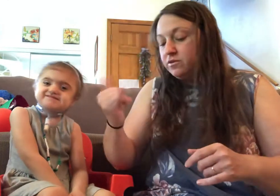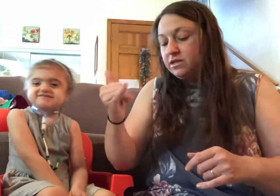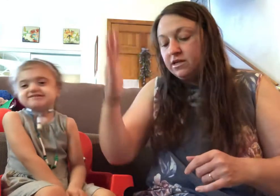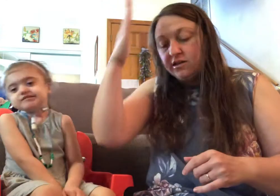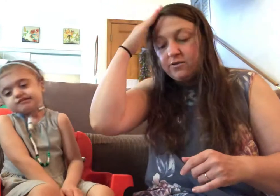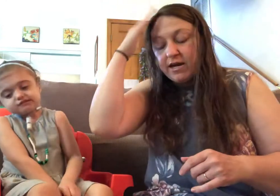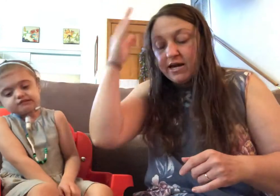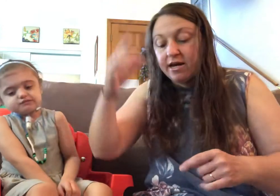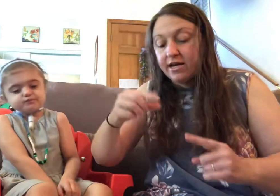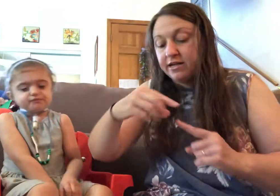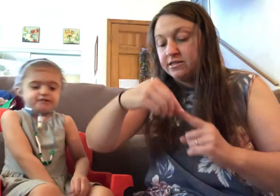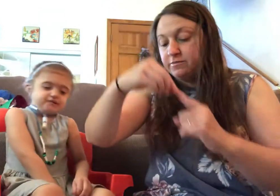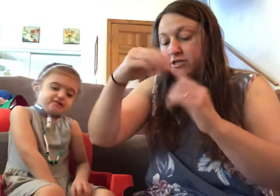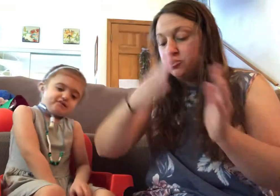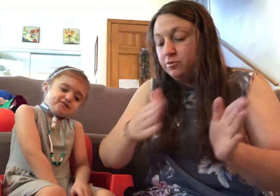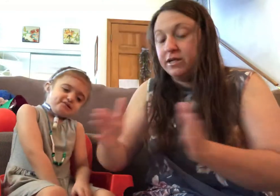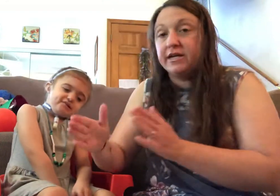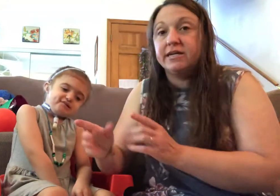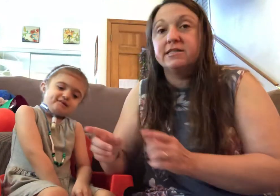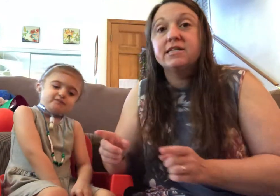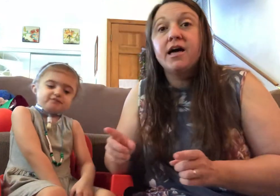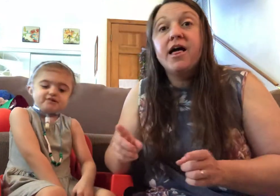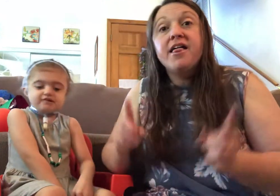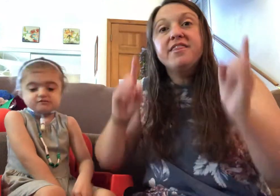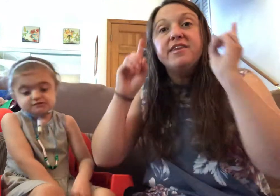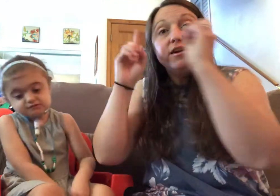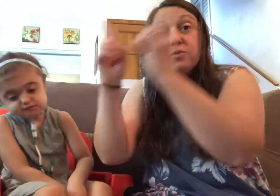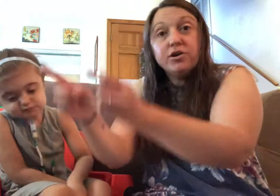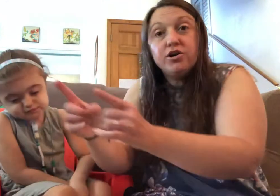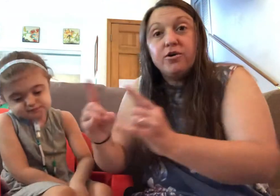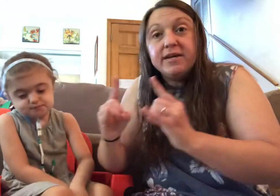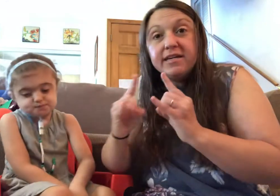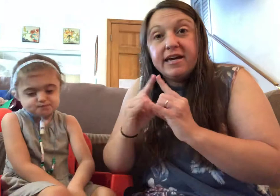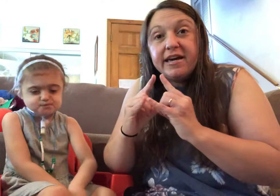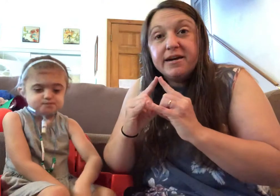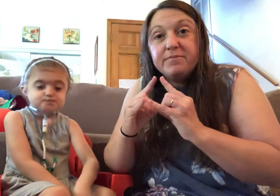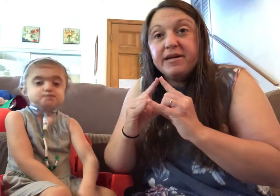with the yellow hat had special plans. They were going camping.